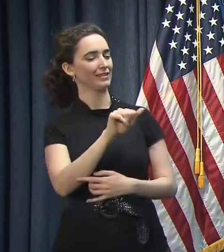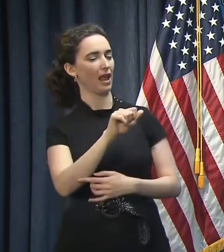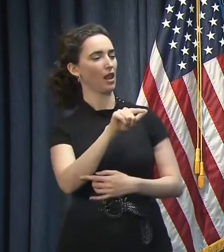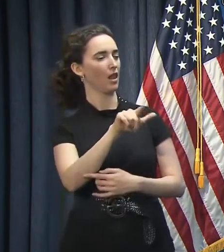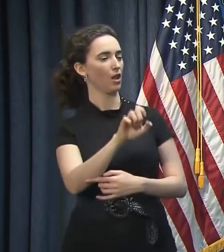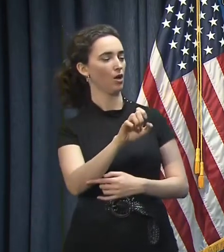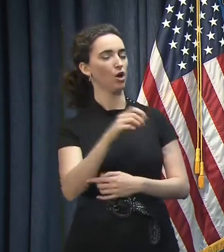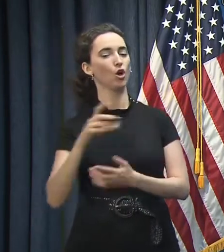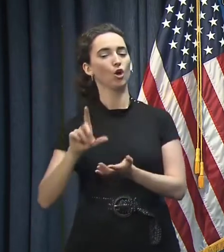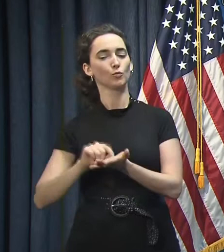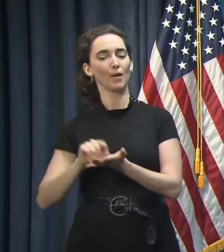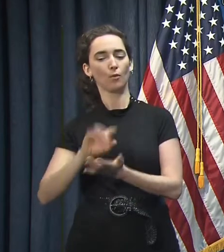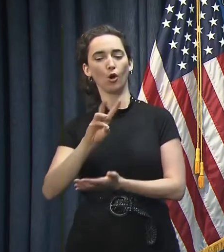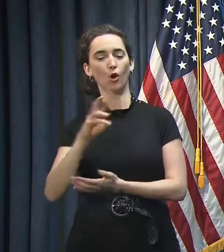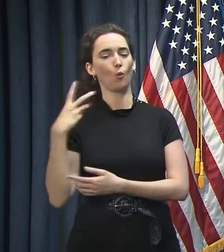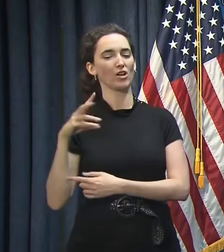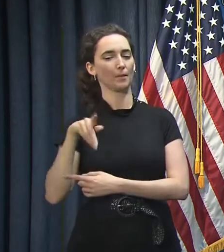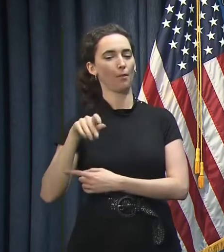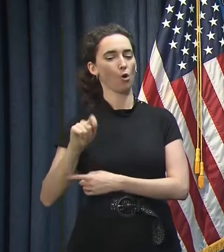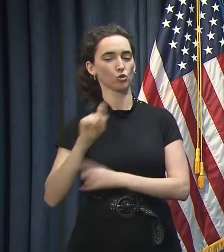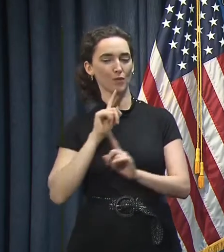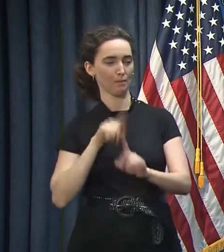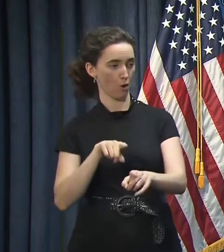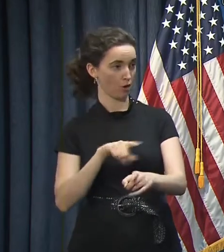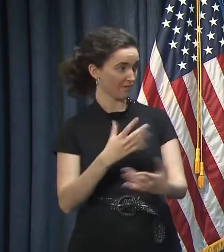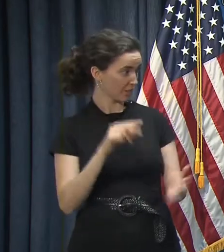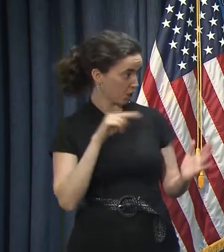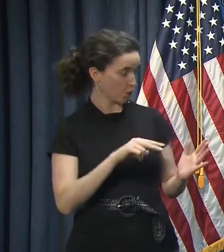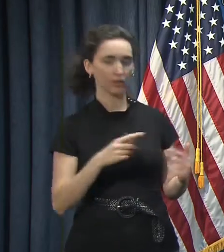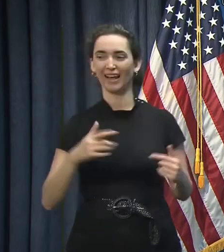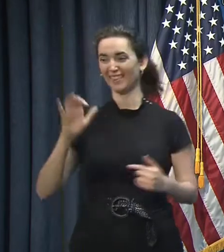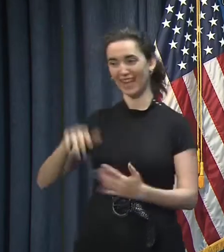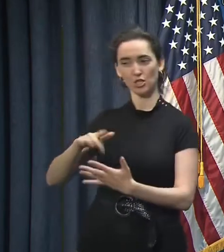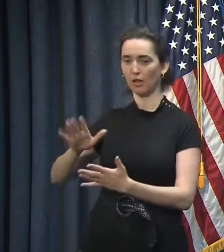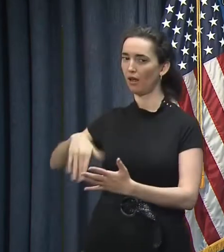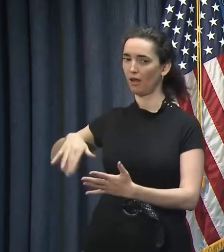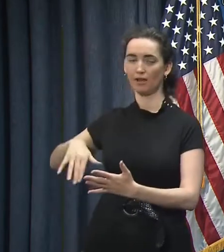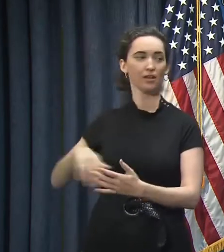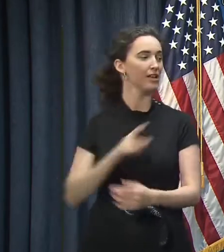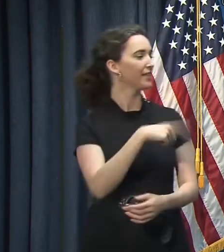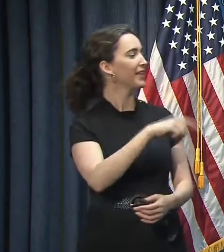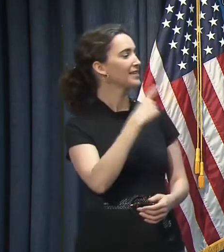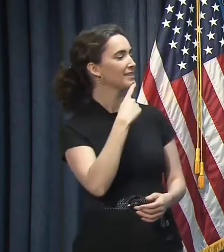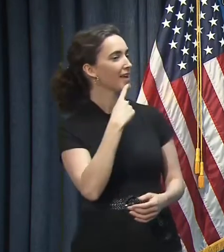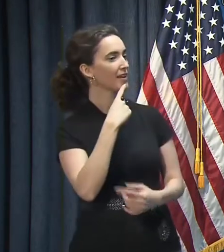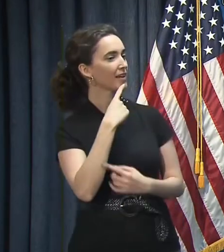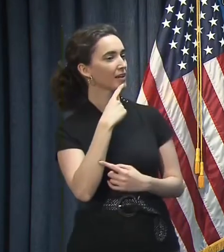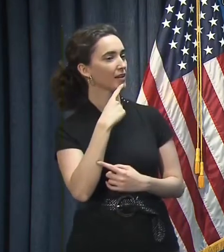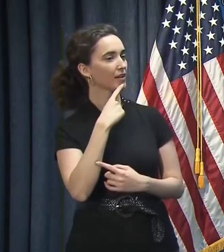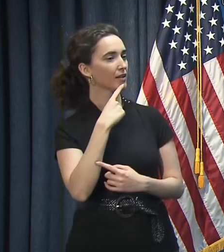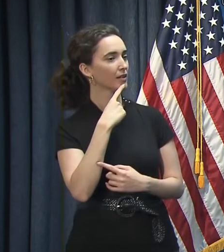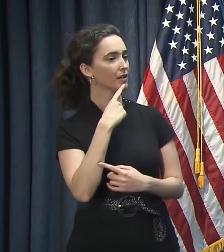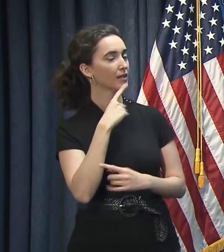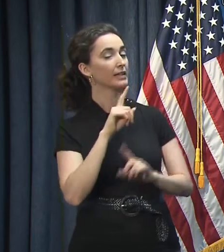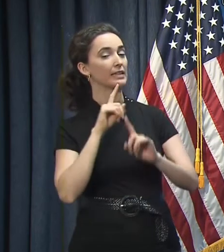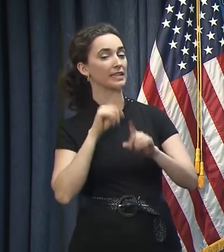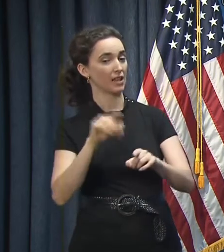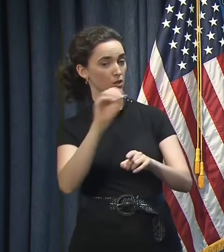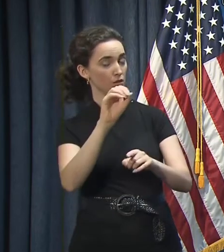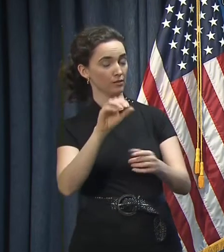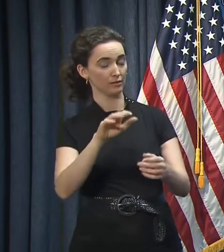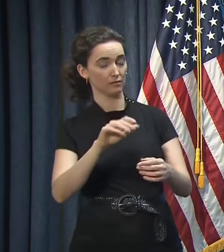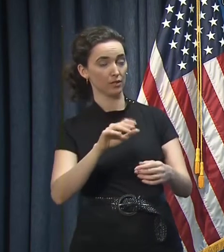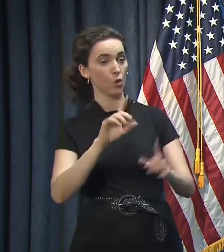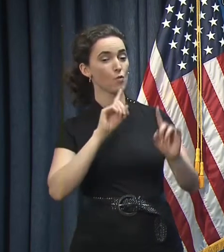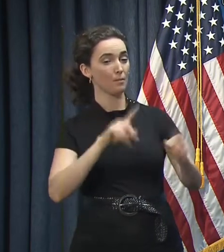Post reported. Do you get a chance to look at that? MR. I haven't looked at that specific study, no. Well, they're saying that the death rate from this could be way underreported, and